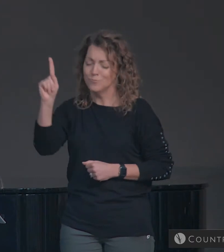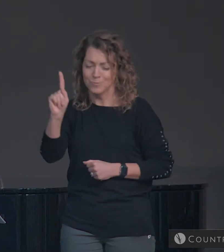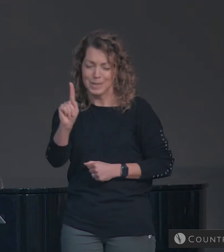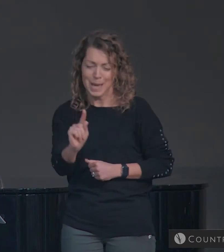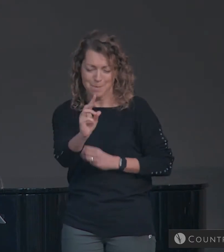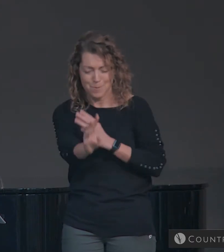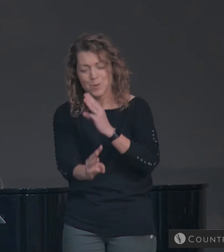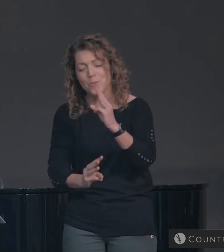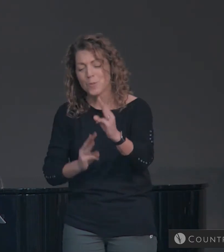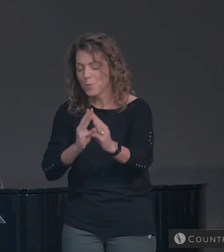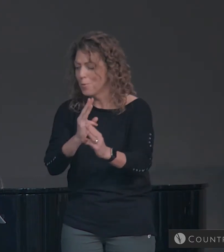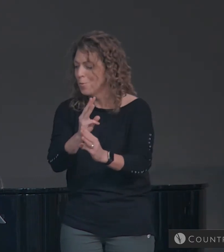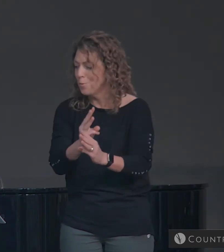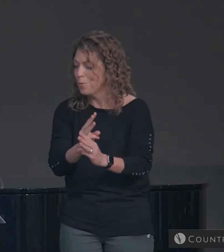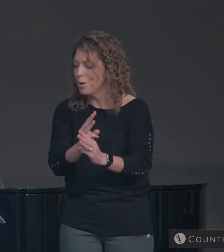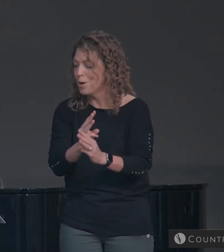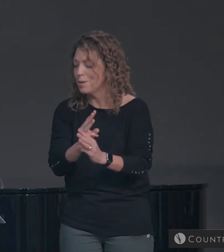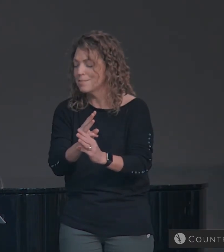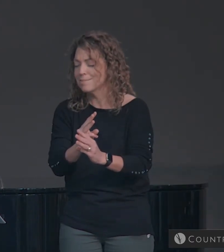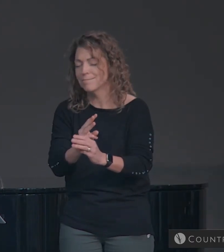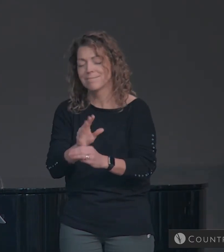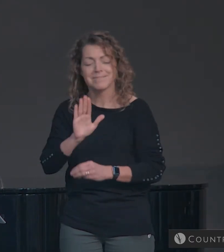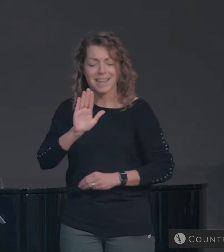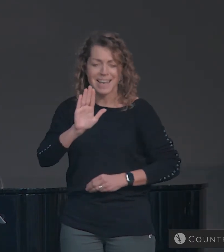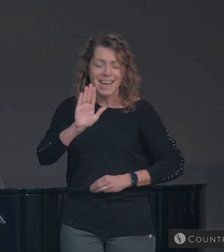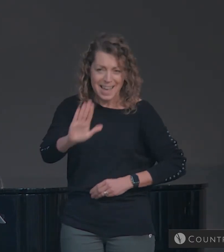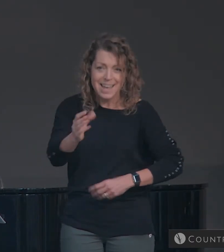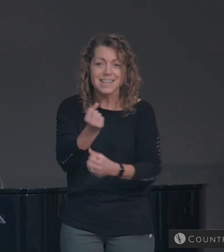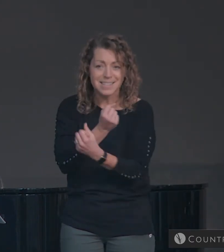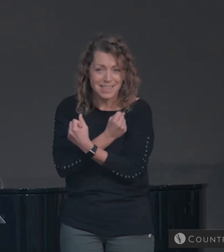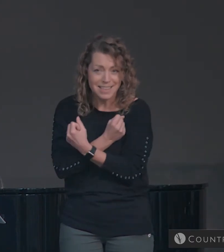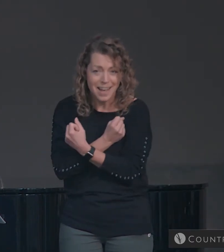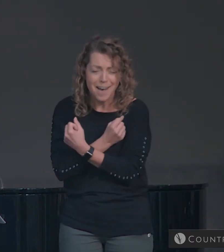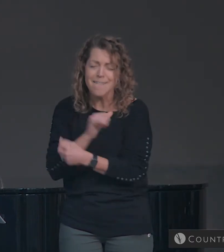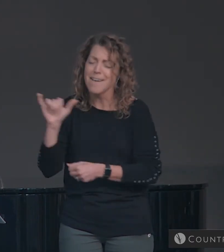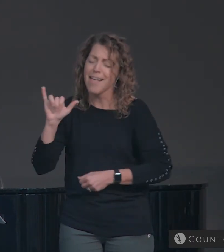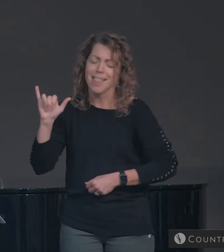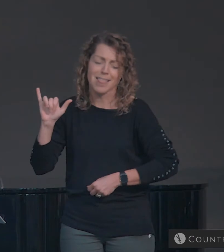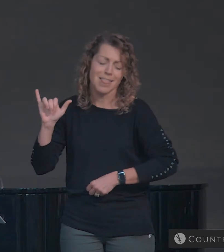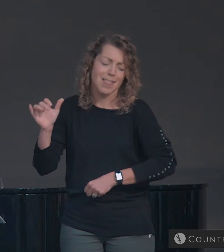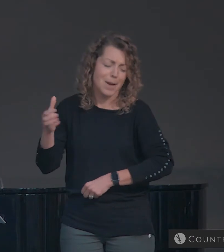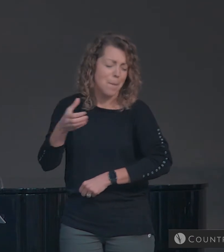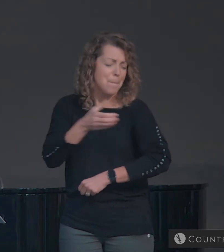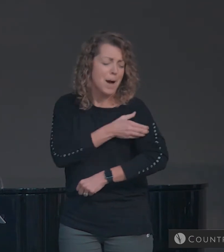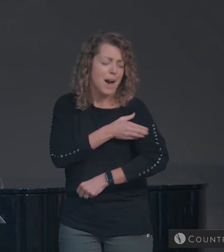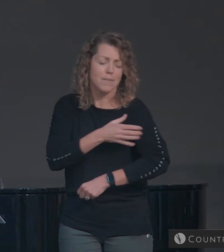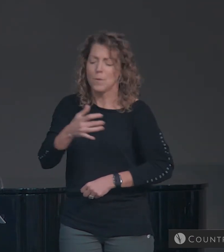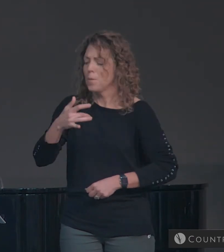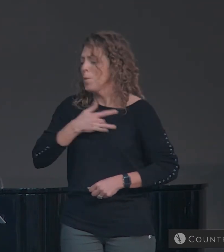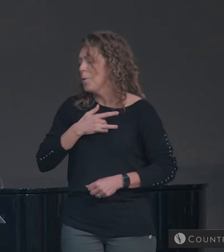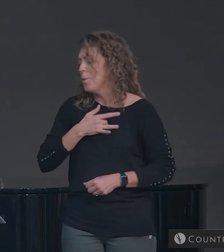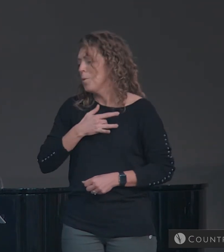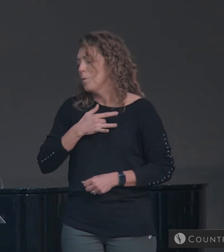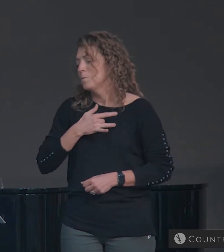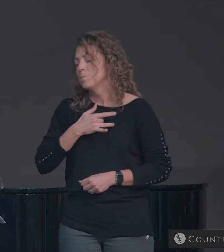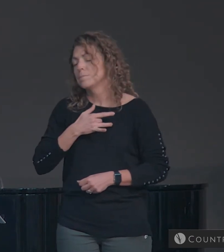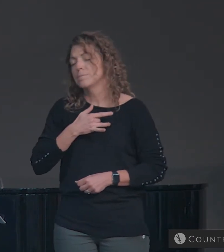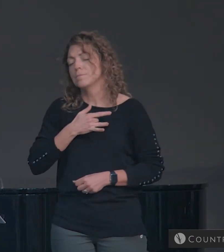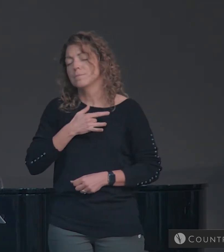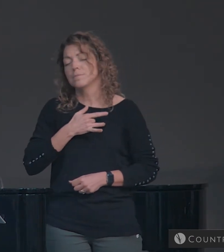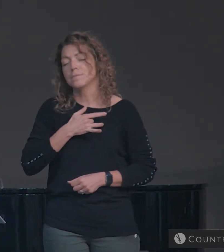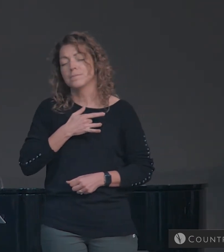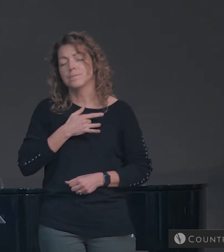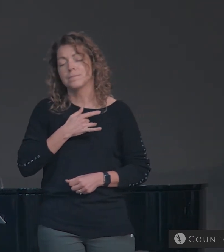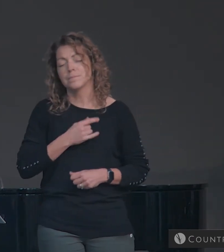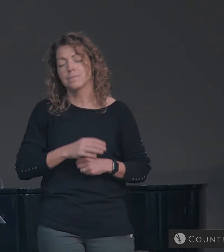king who came to the world in his love like a